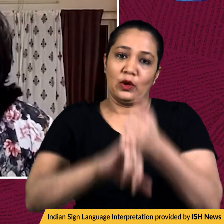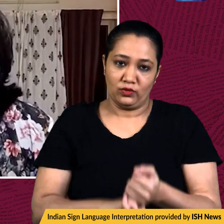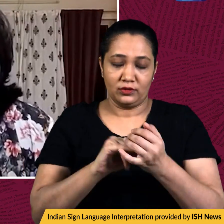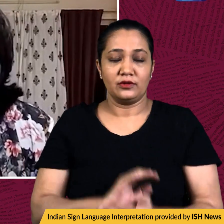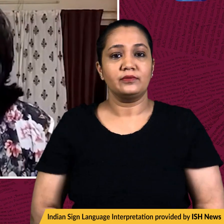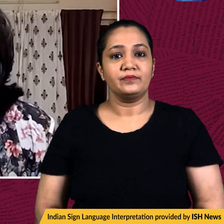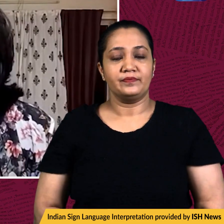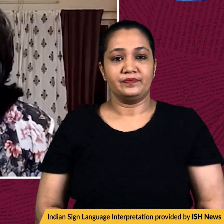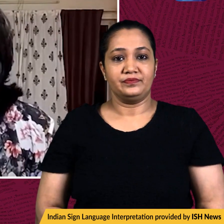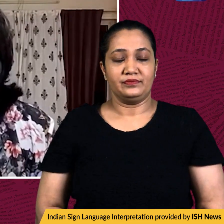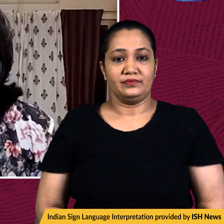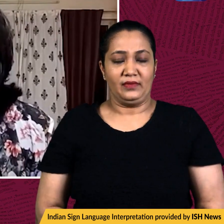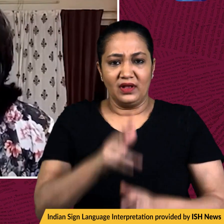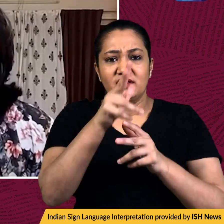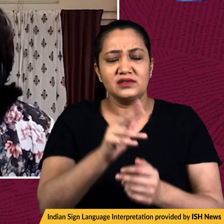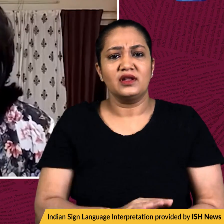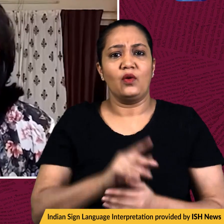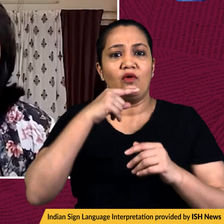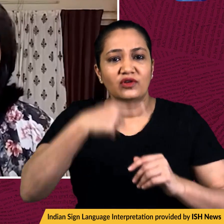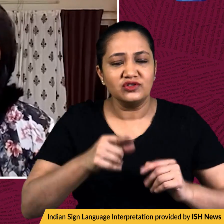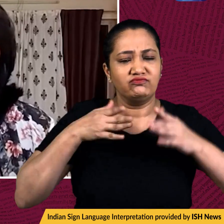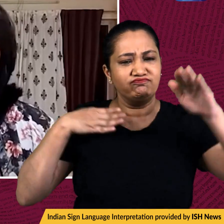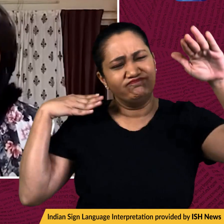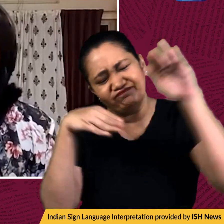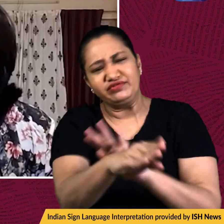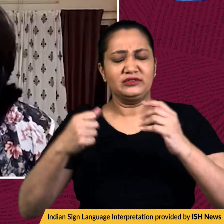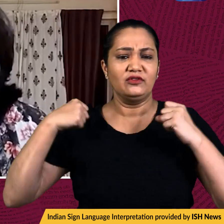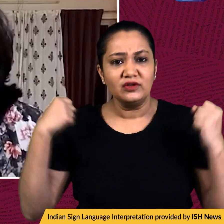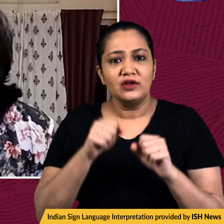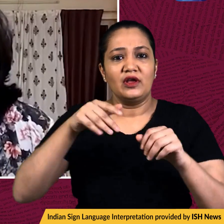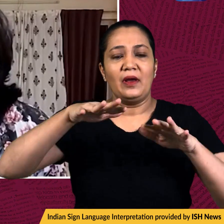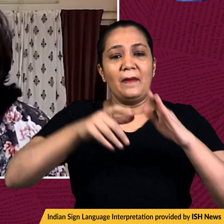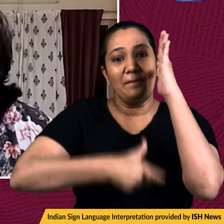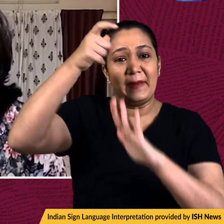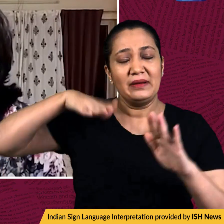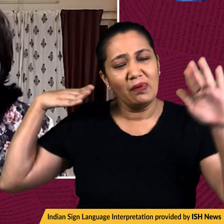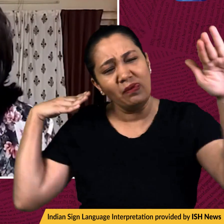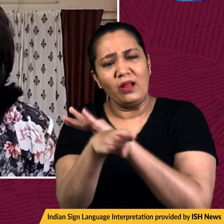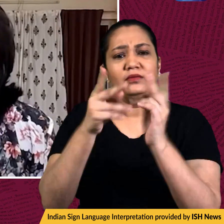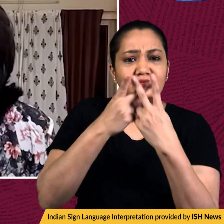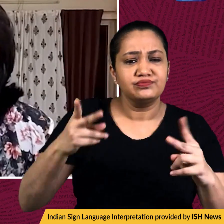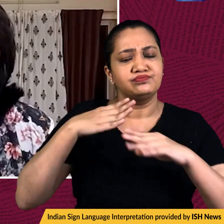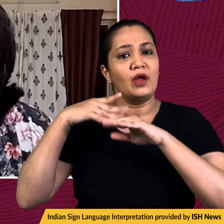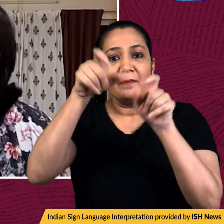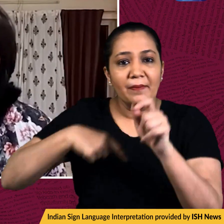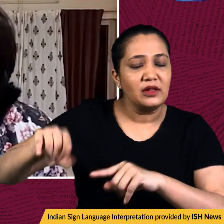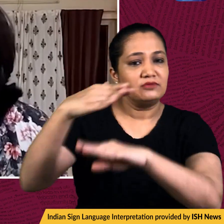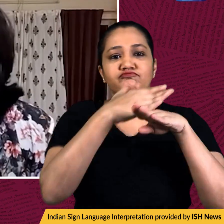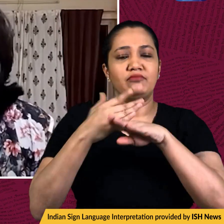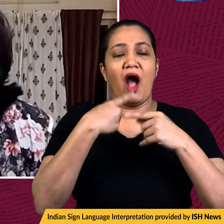mayor has said Russian troops have forced their way into the city council building and imposed a curfew on residents. Now,